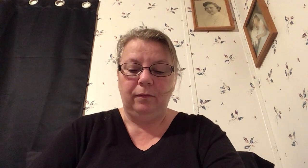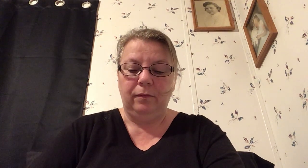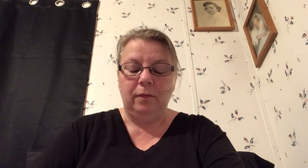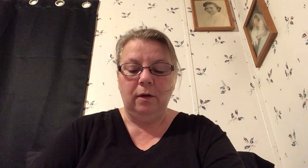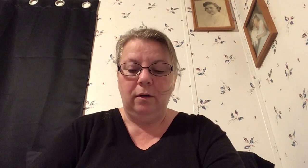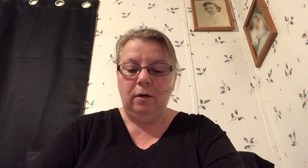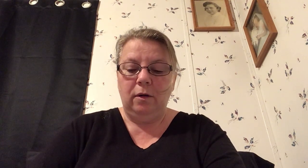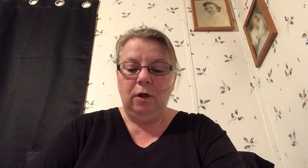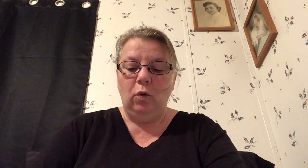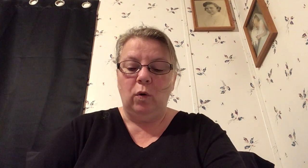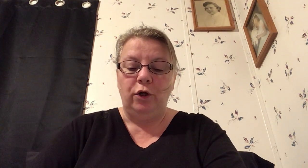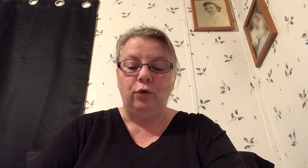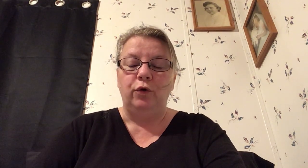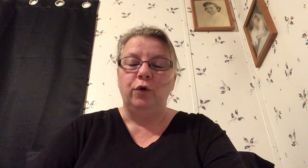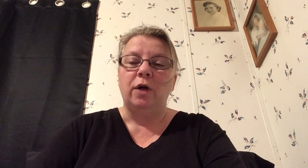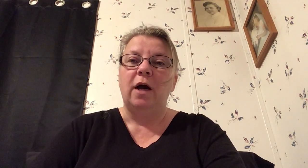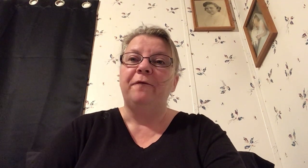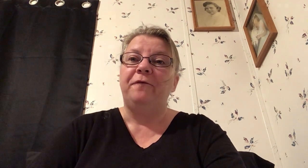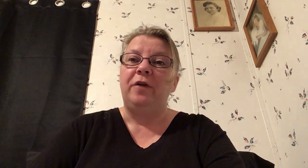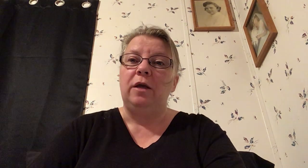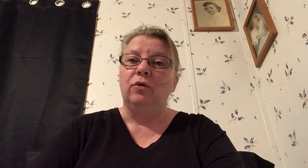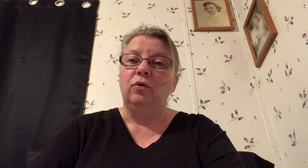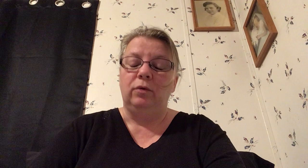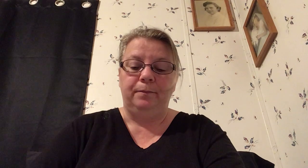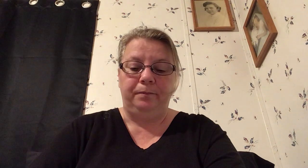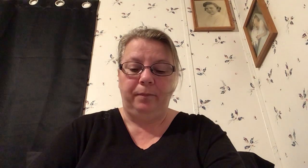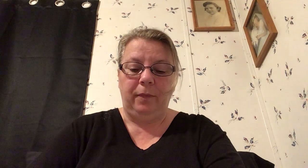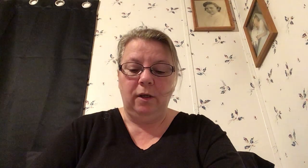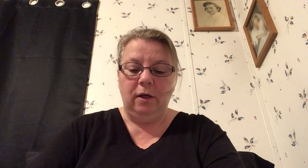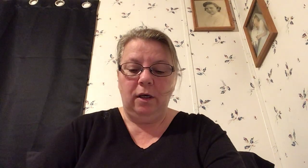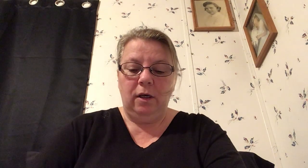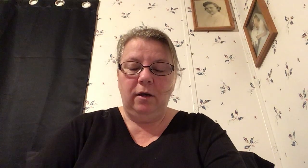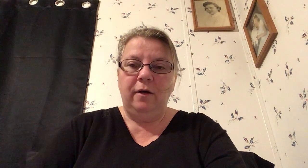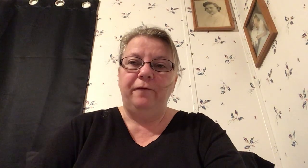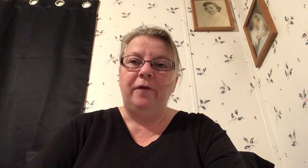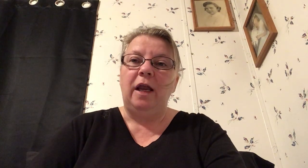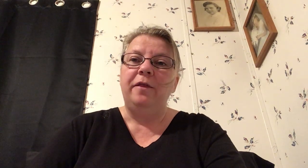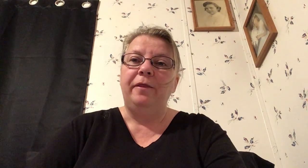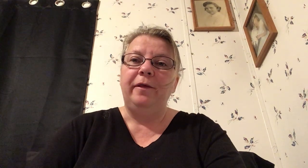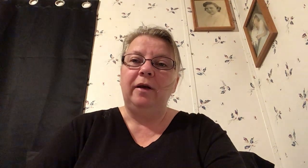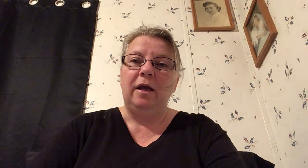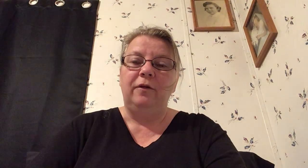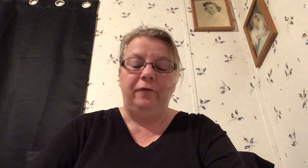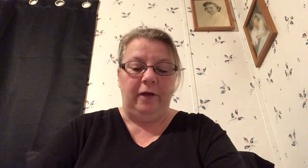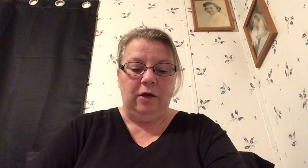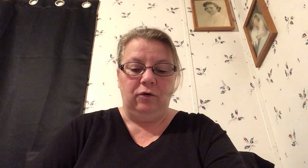what you do not feel faith and feel